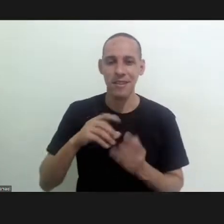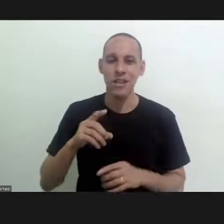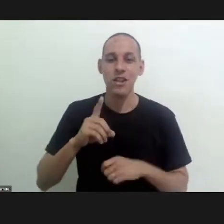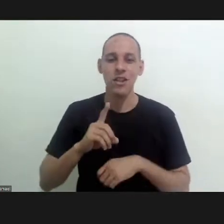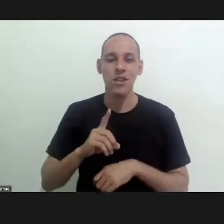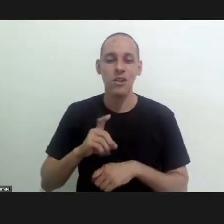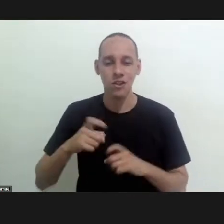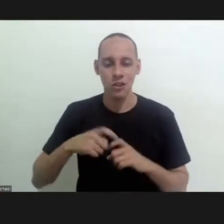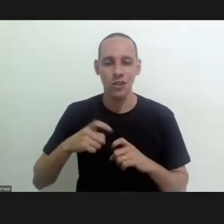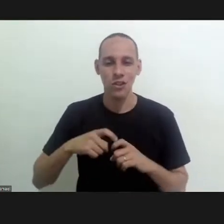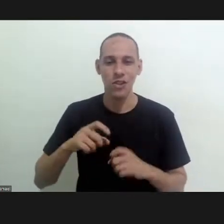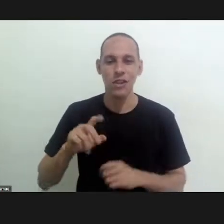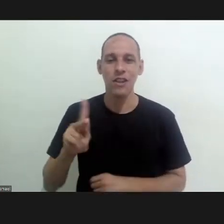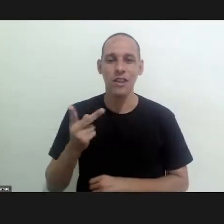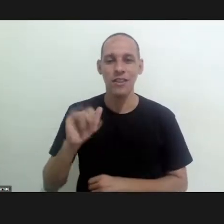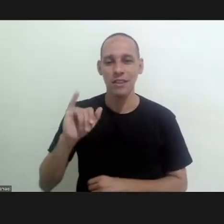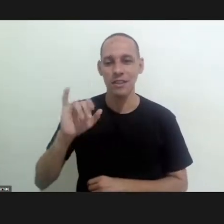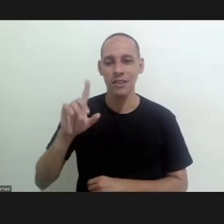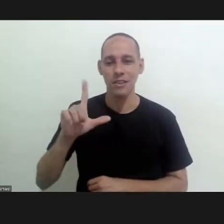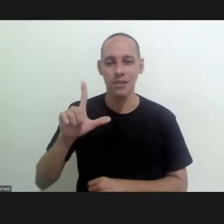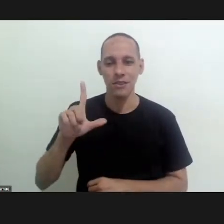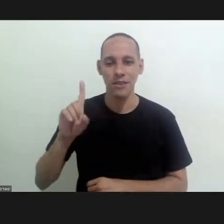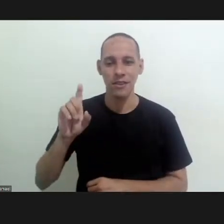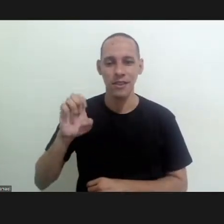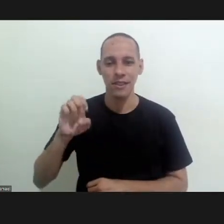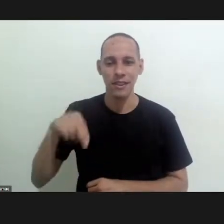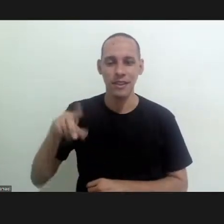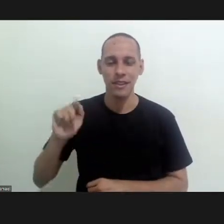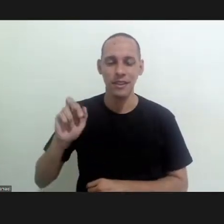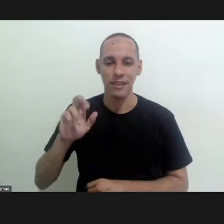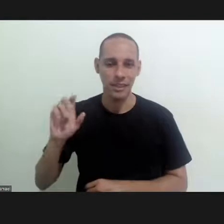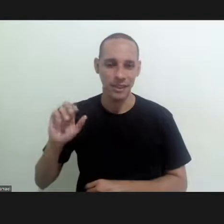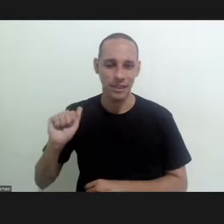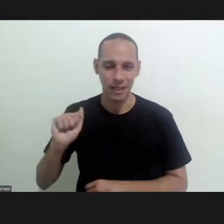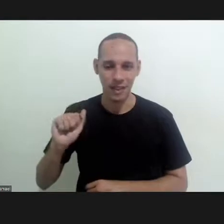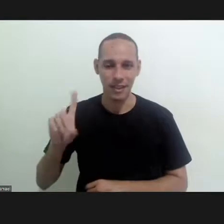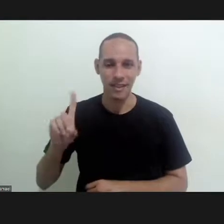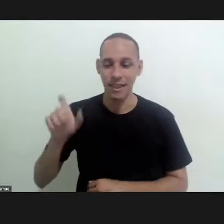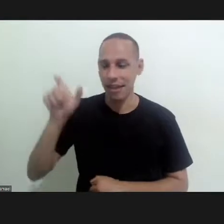uh dr legard who was also my